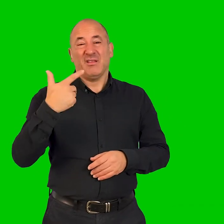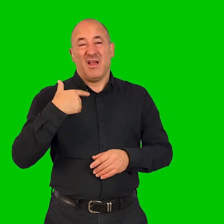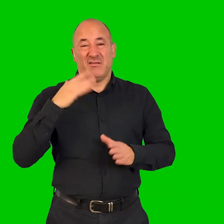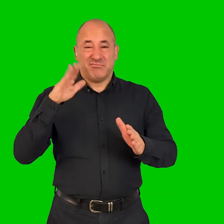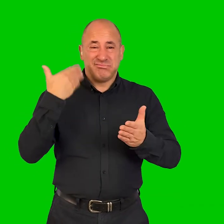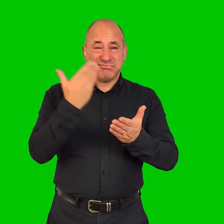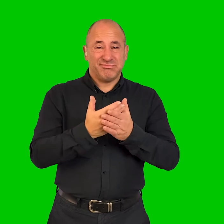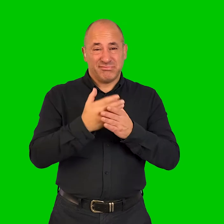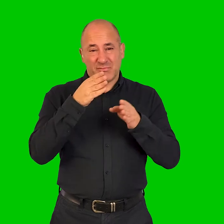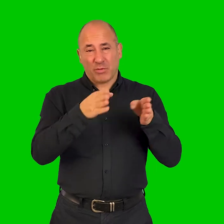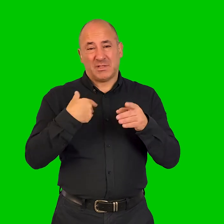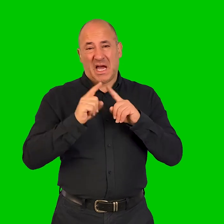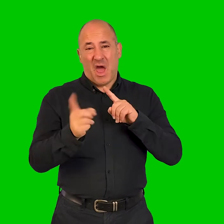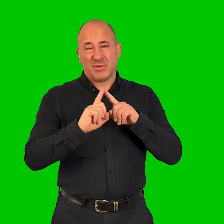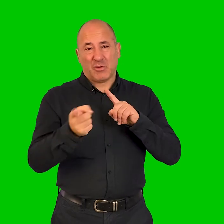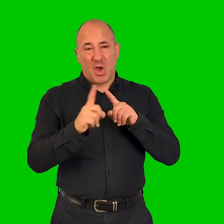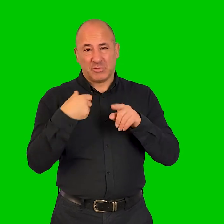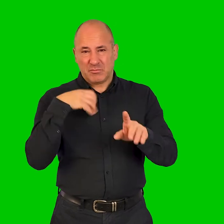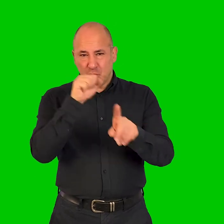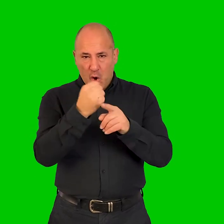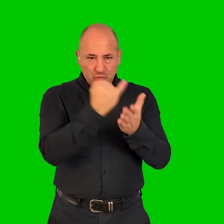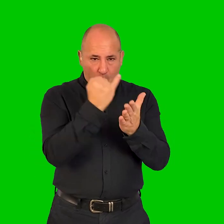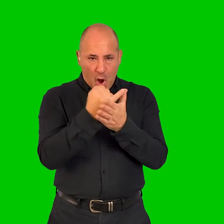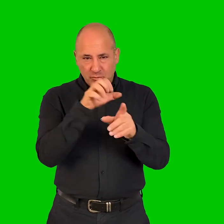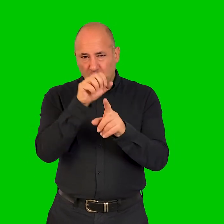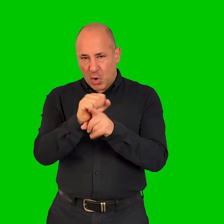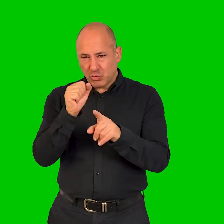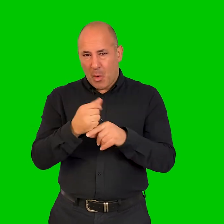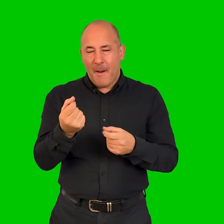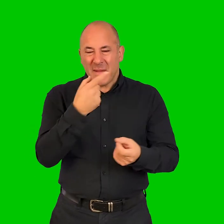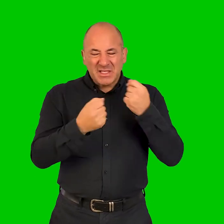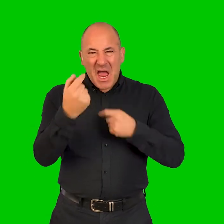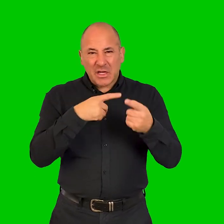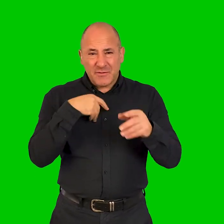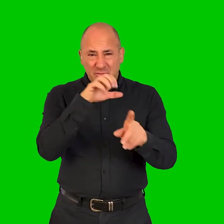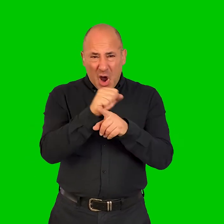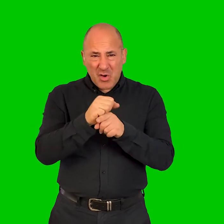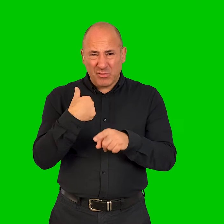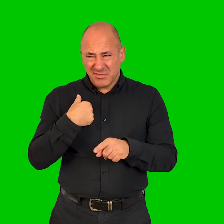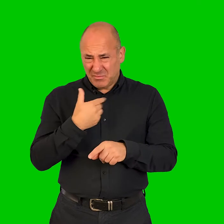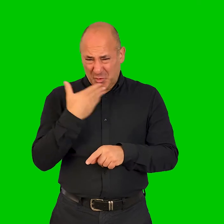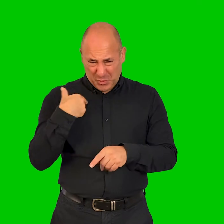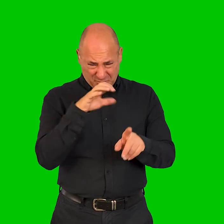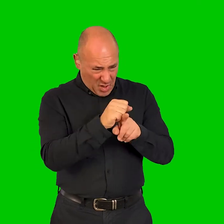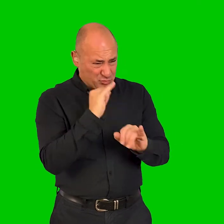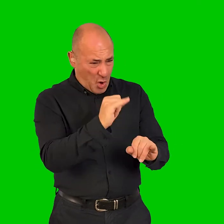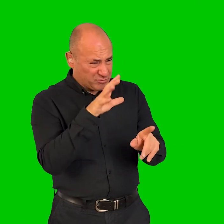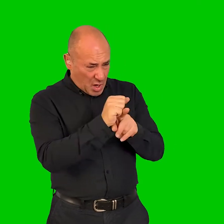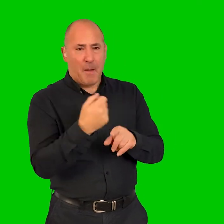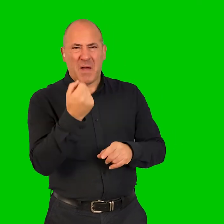to when I was 11, and I've been in and out of hospital ever since, misdiagnosed for most of those years, medicated for